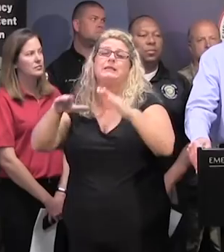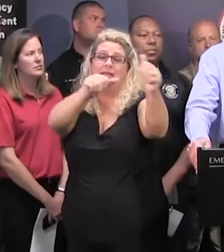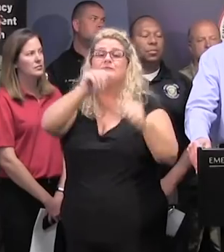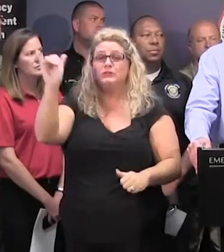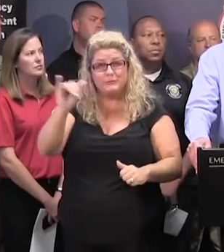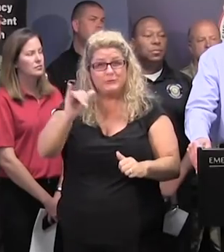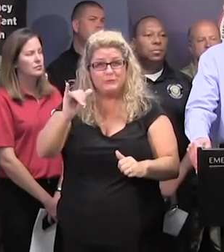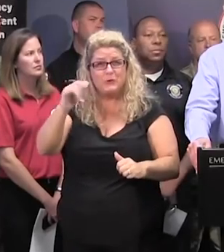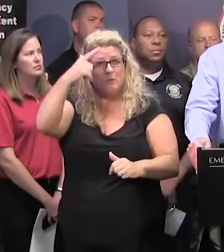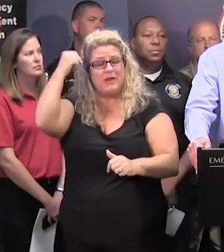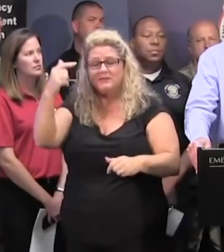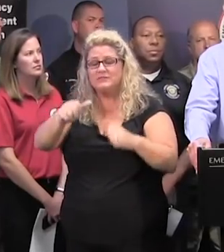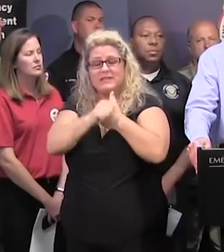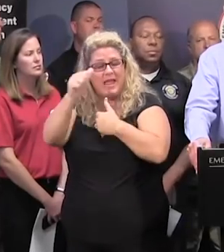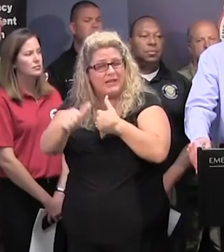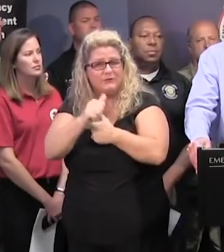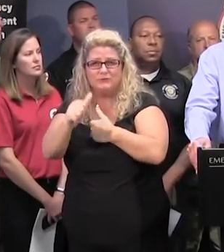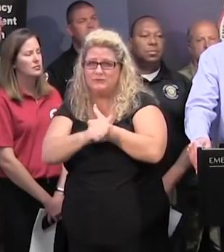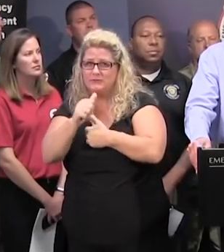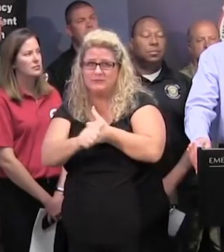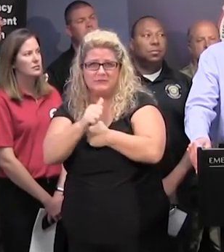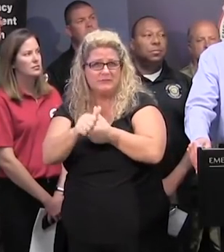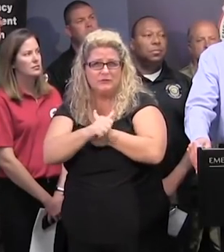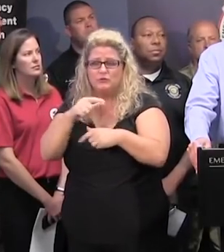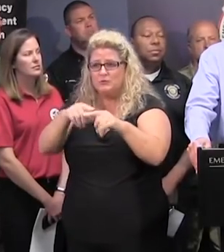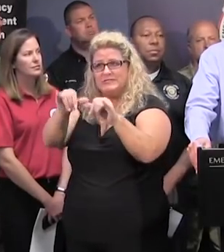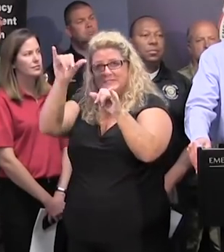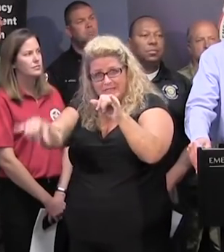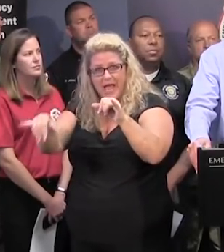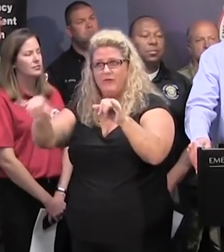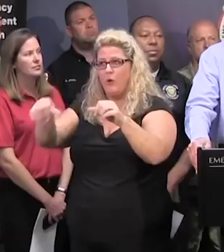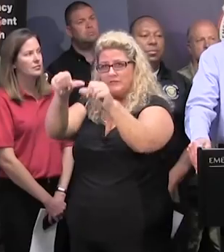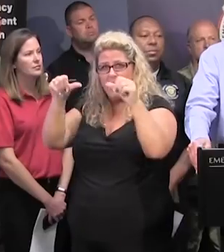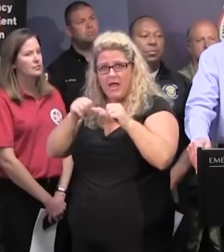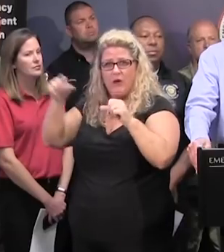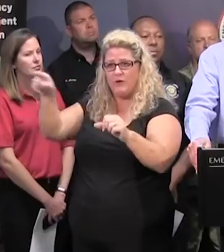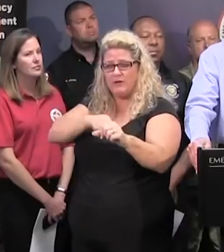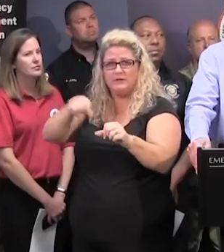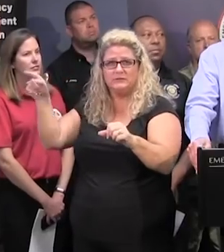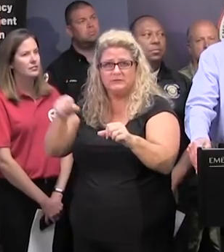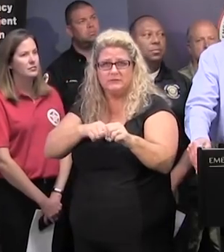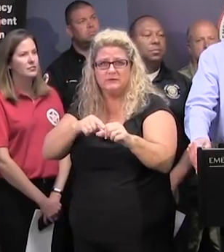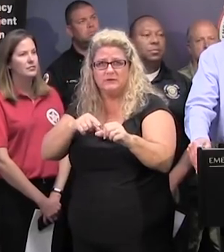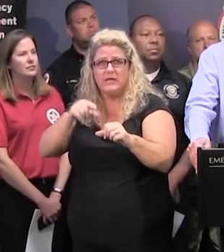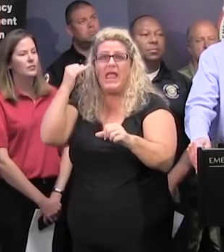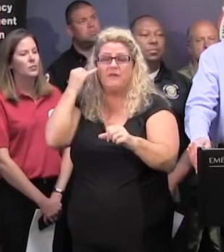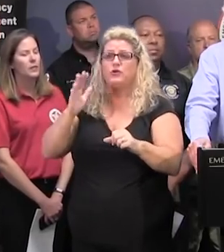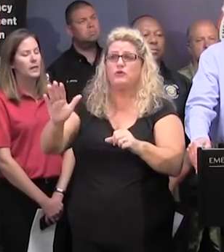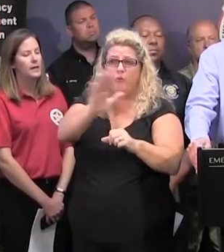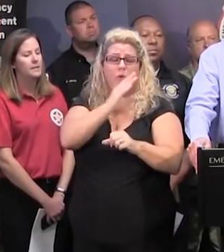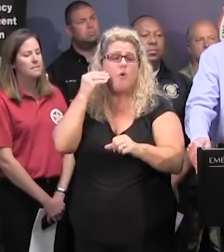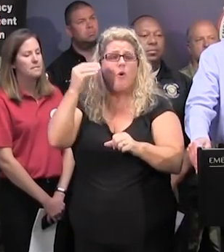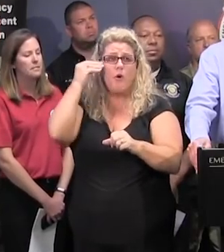because it'll be highly dangerous to be there. So if you have not left, if you are in a place of danger, if